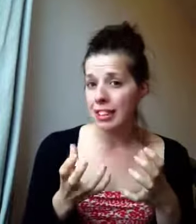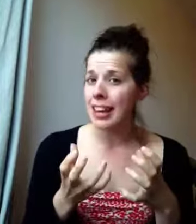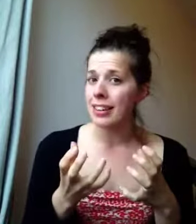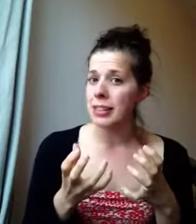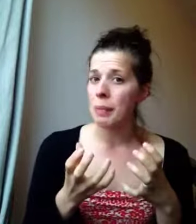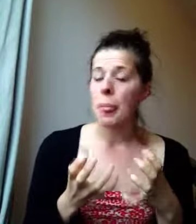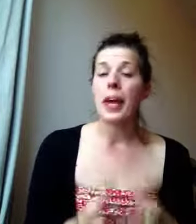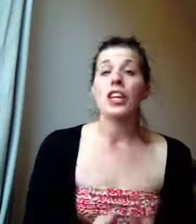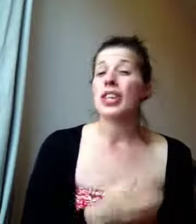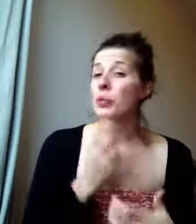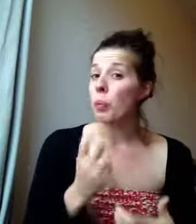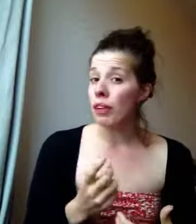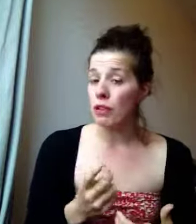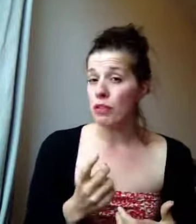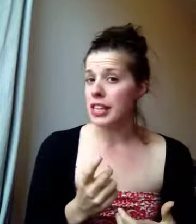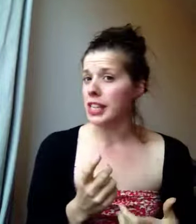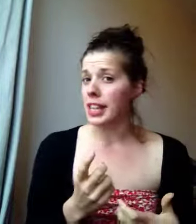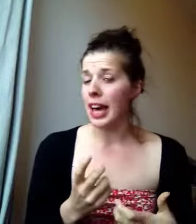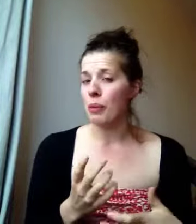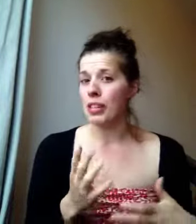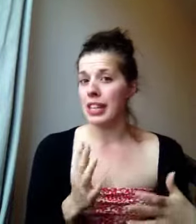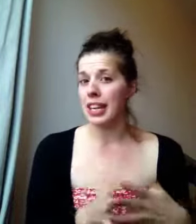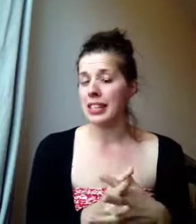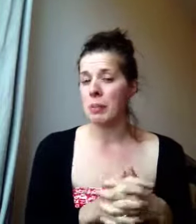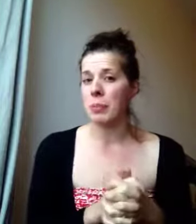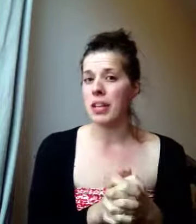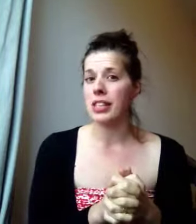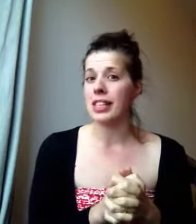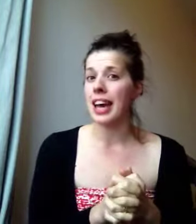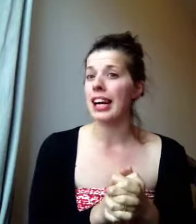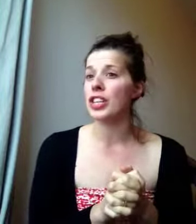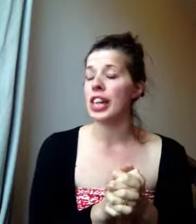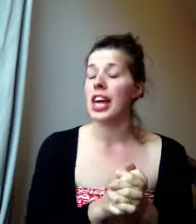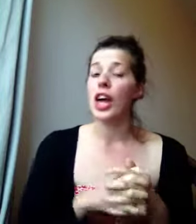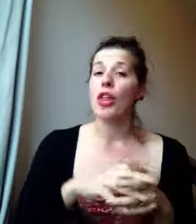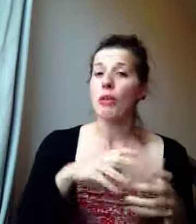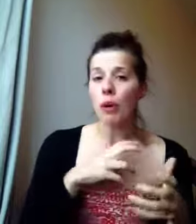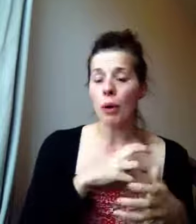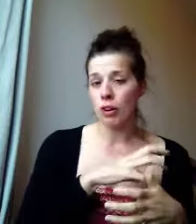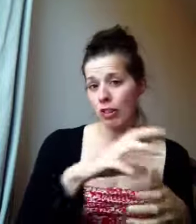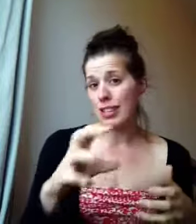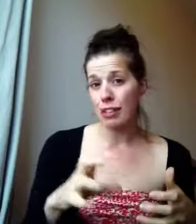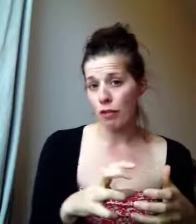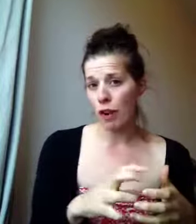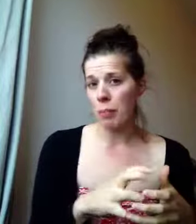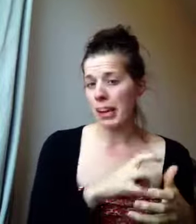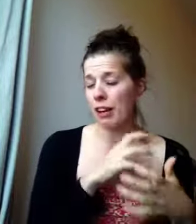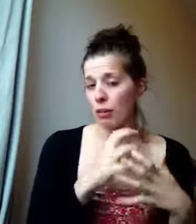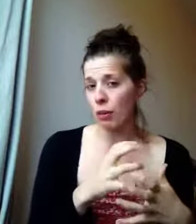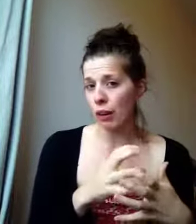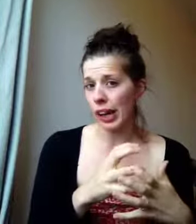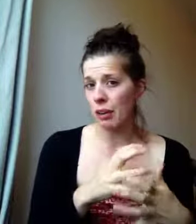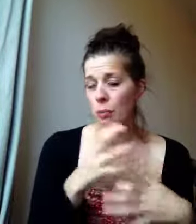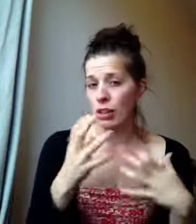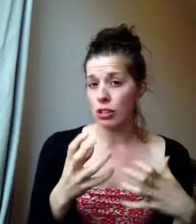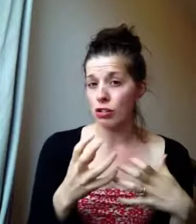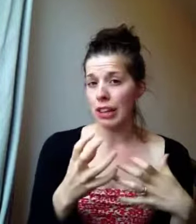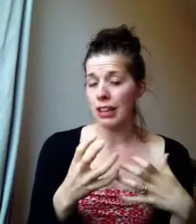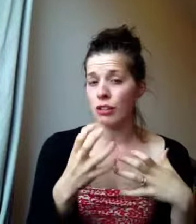dense. So that's one of the reasons that I would take supplements is that actually through our aggressive farming and through our kind of more industrialized